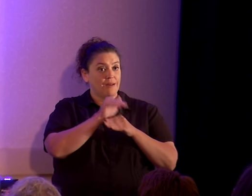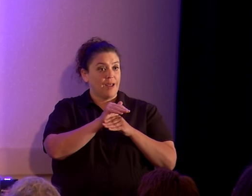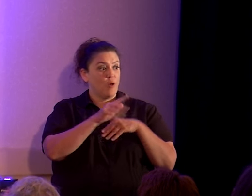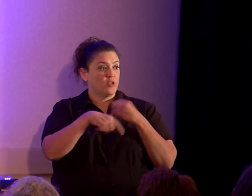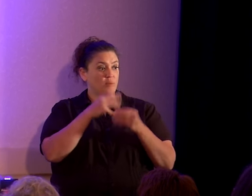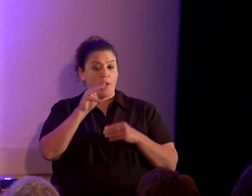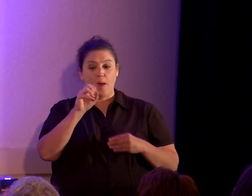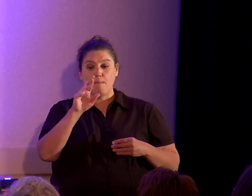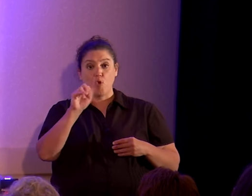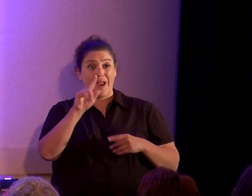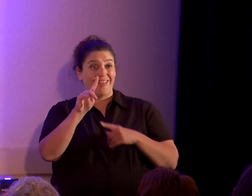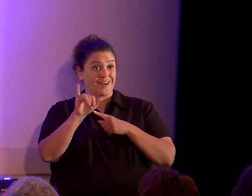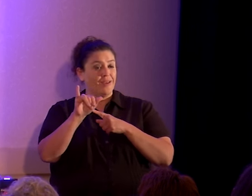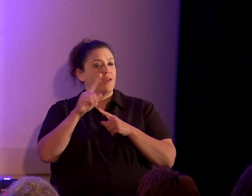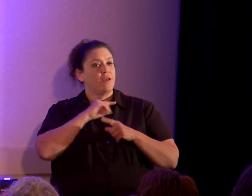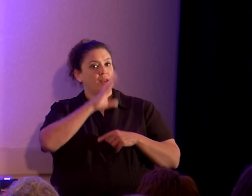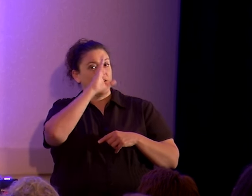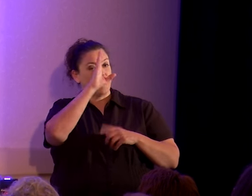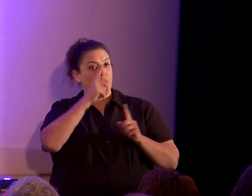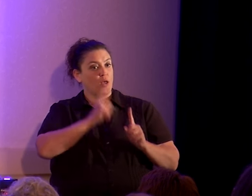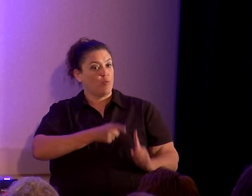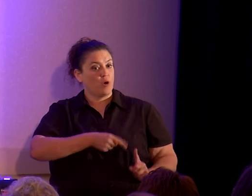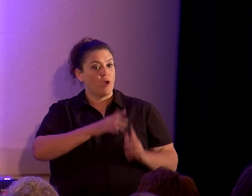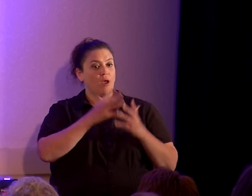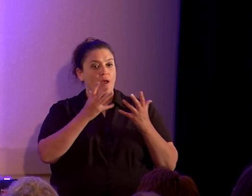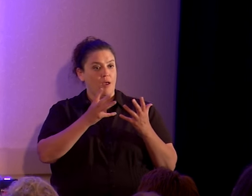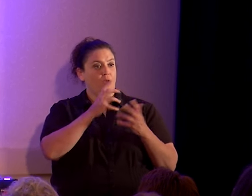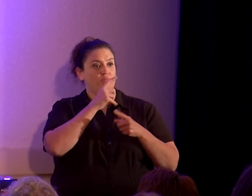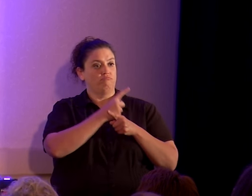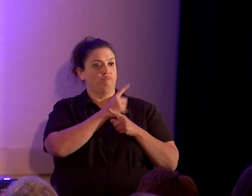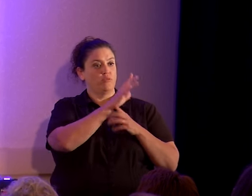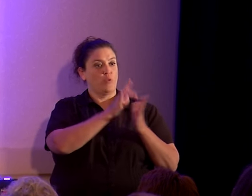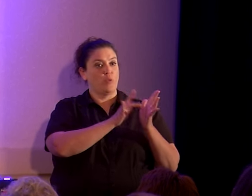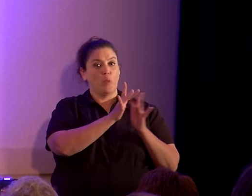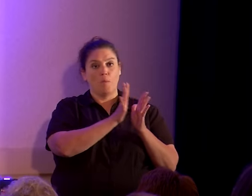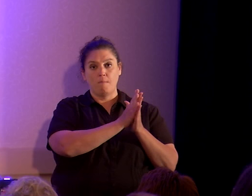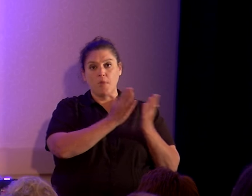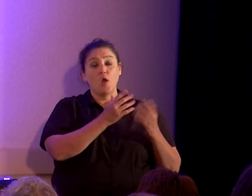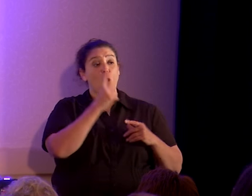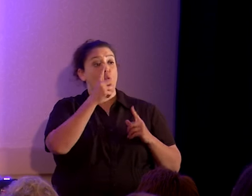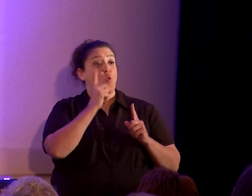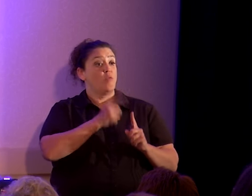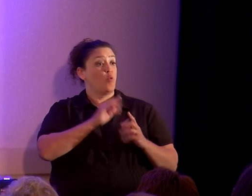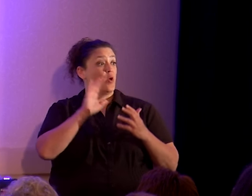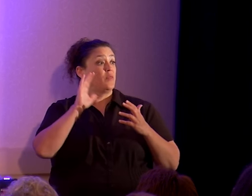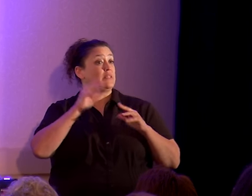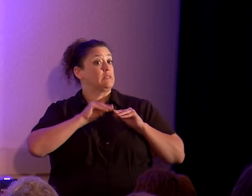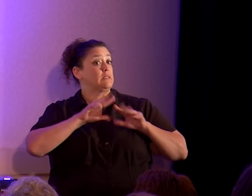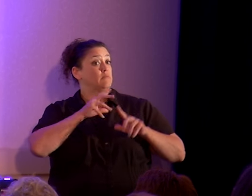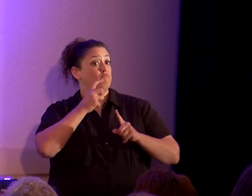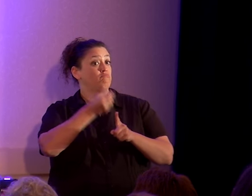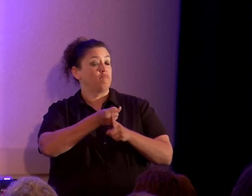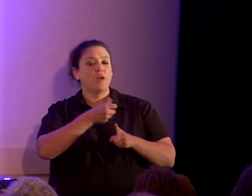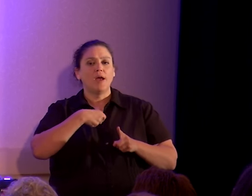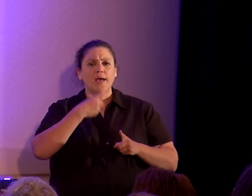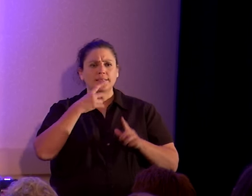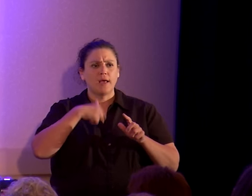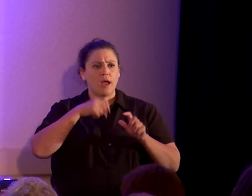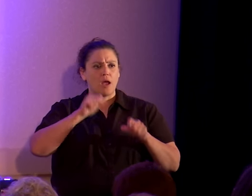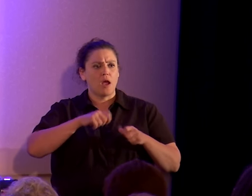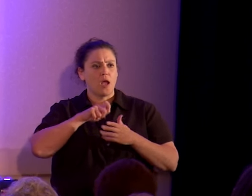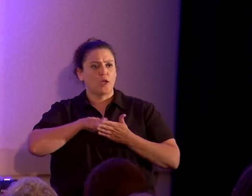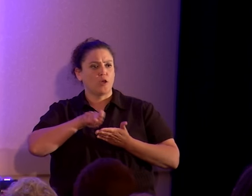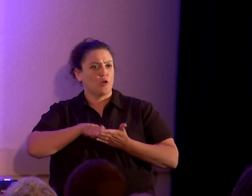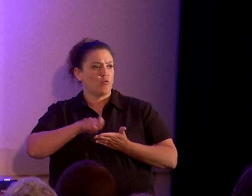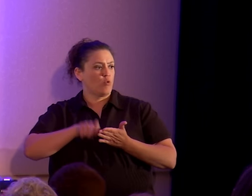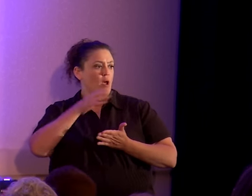And I flatly pointed out how immoral their Bible was. And one of the points that seemed to resonate was that I said, I can write a